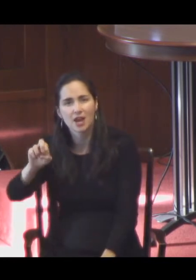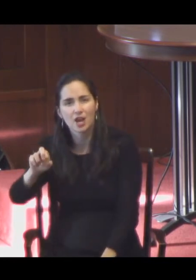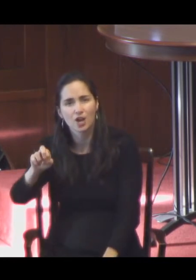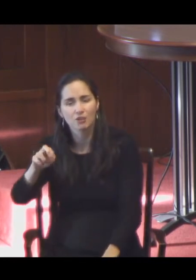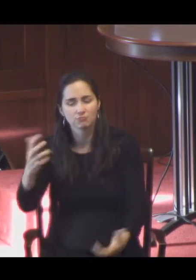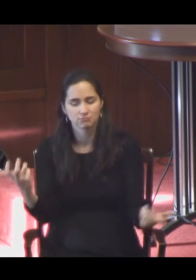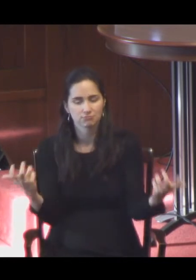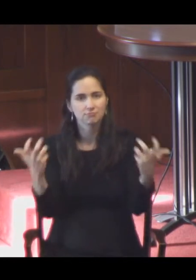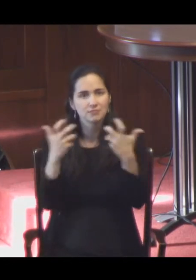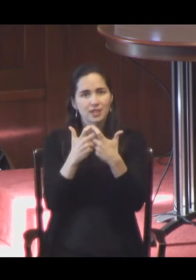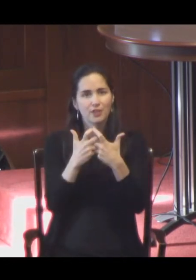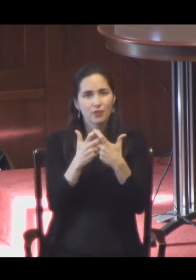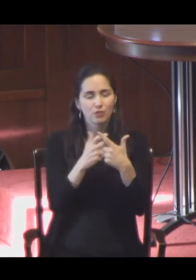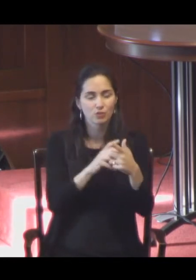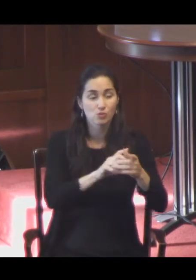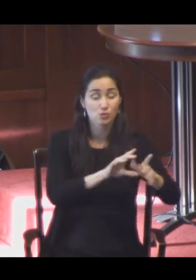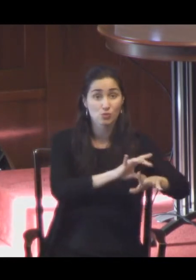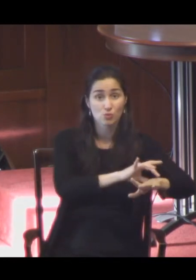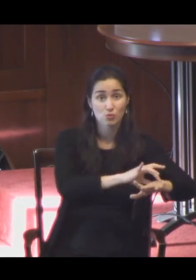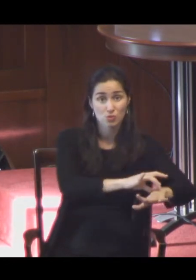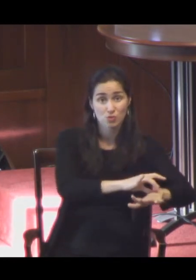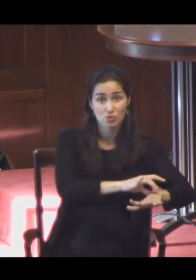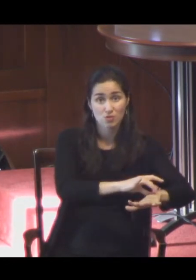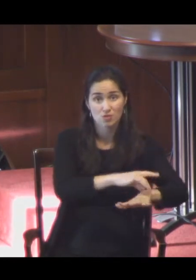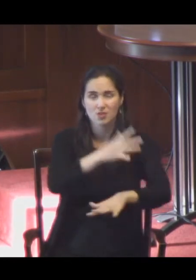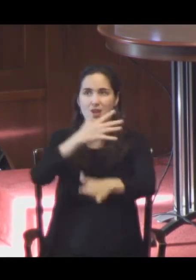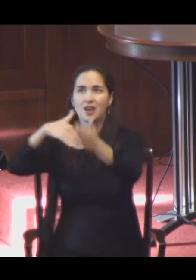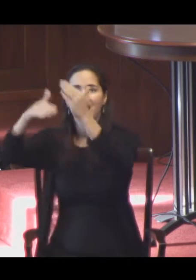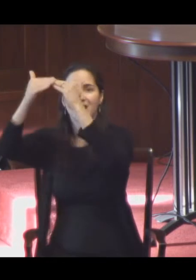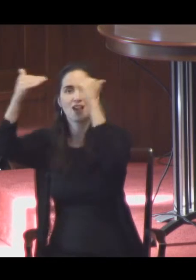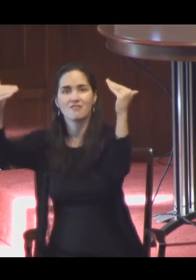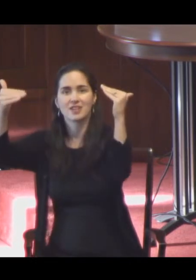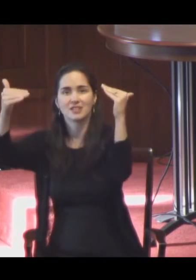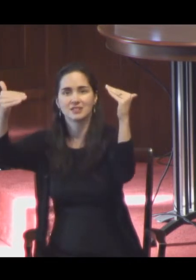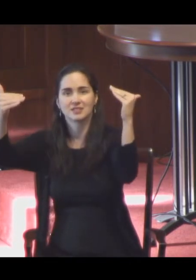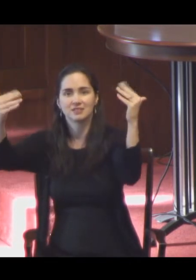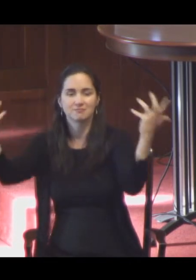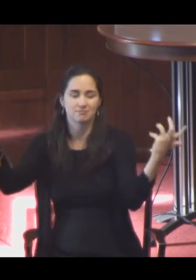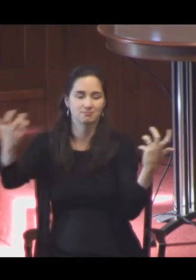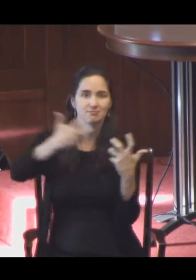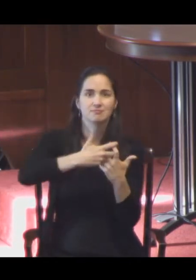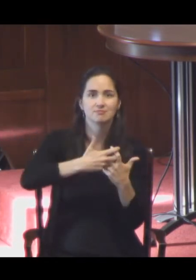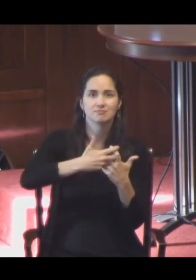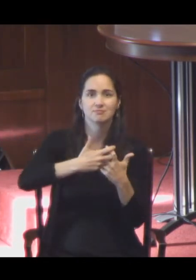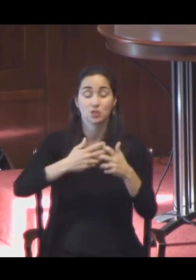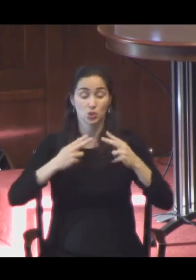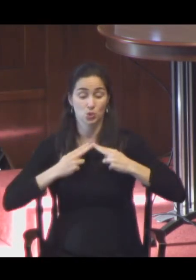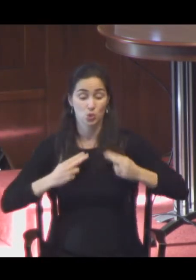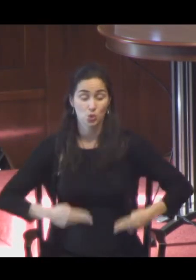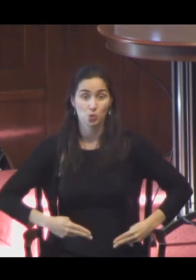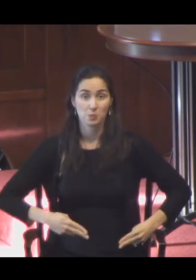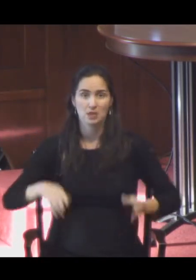Earth and heaven. Human, divine. In the mud.